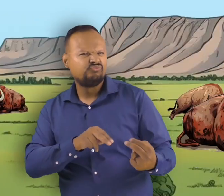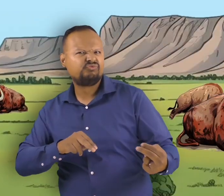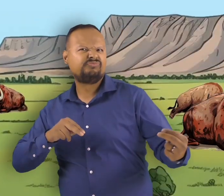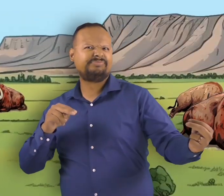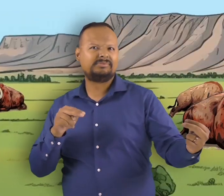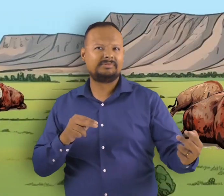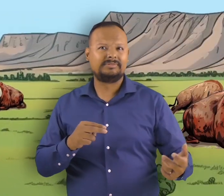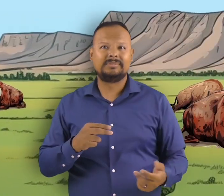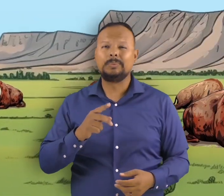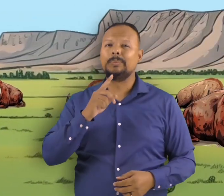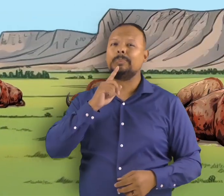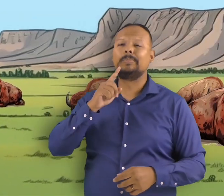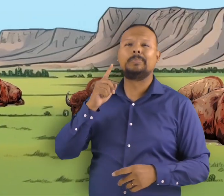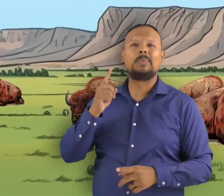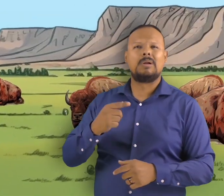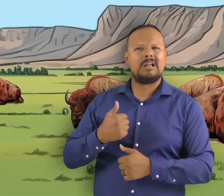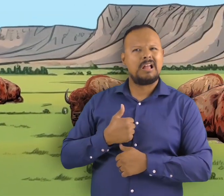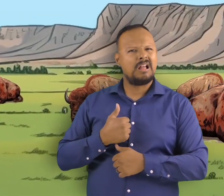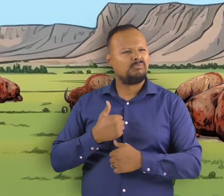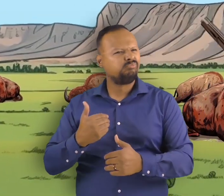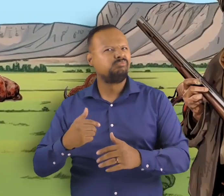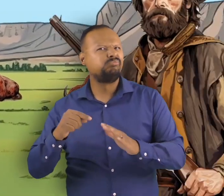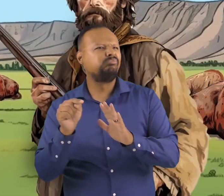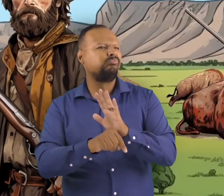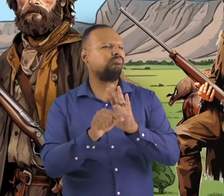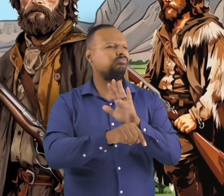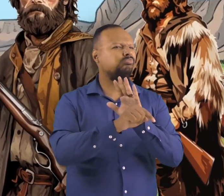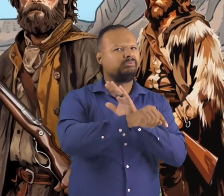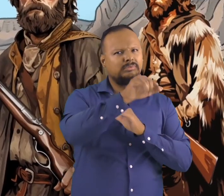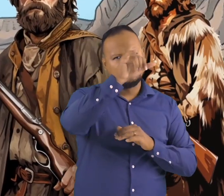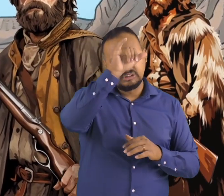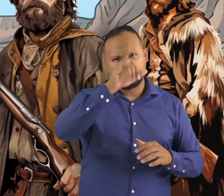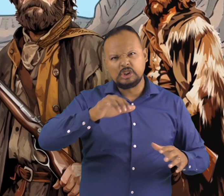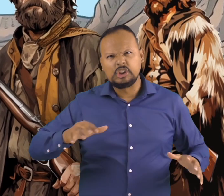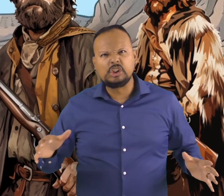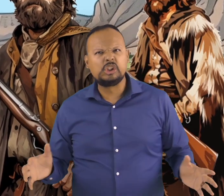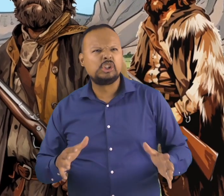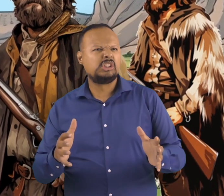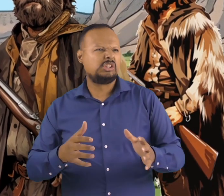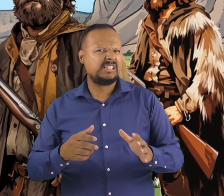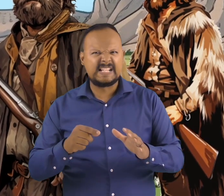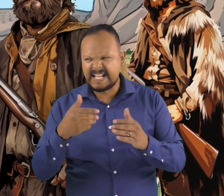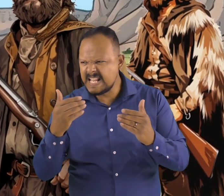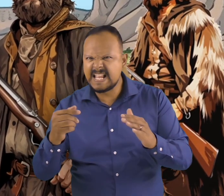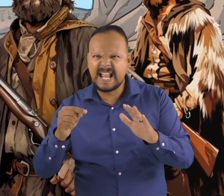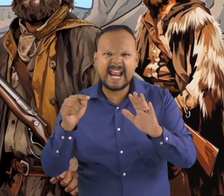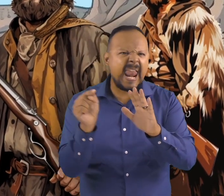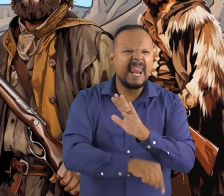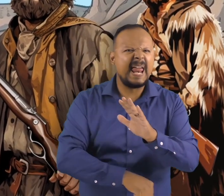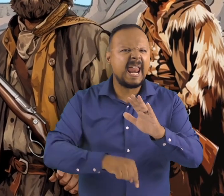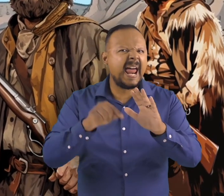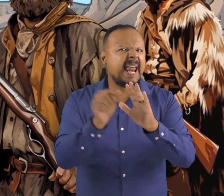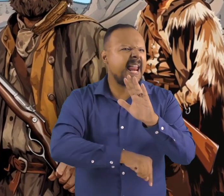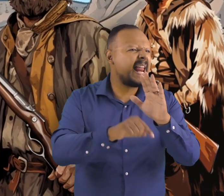authorized the military to kill bison and encouraged hunters from all over the country to rid the area of the bison